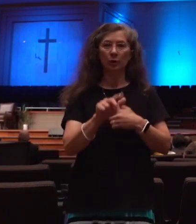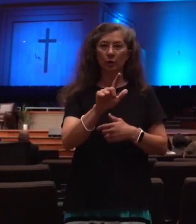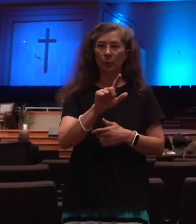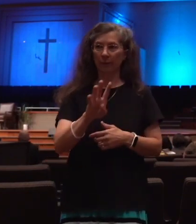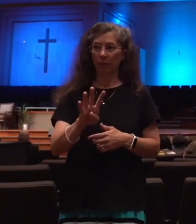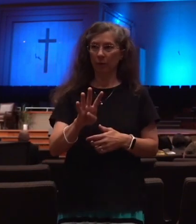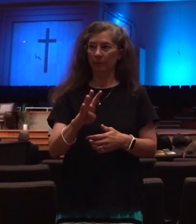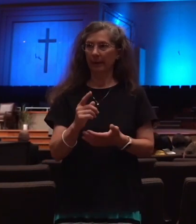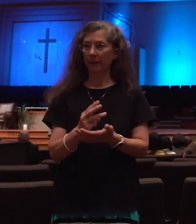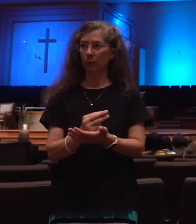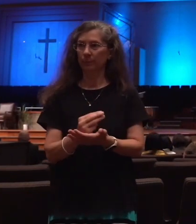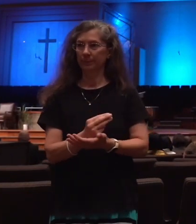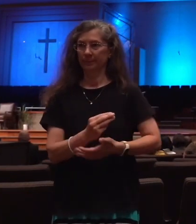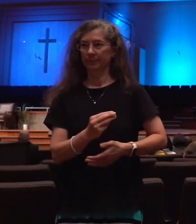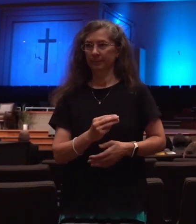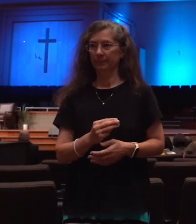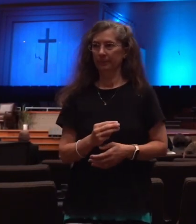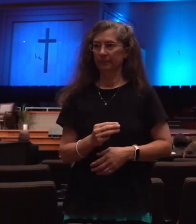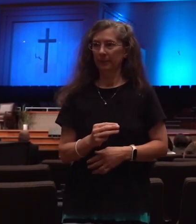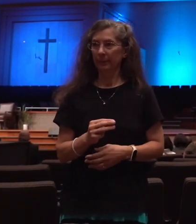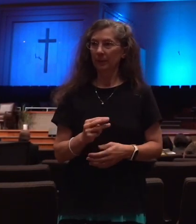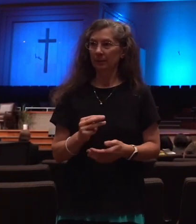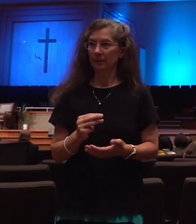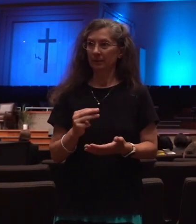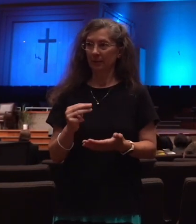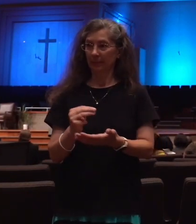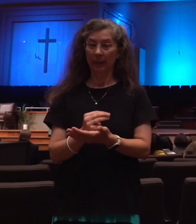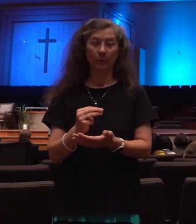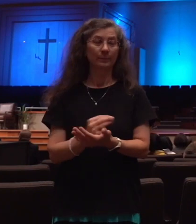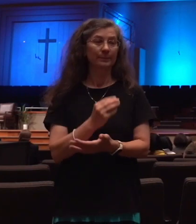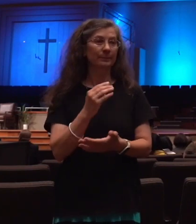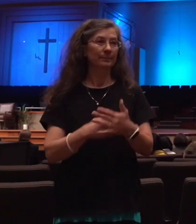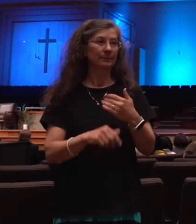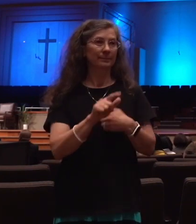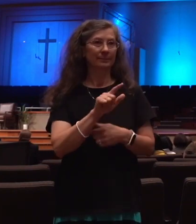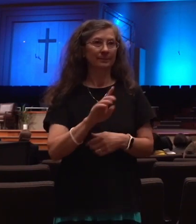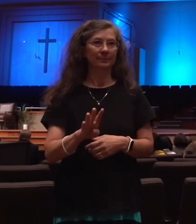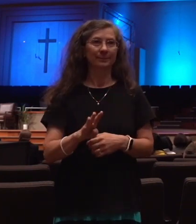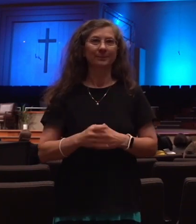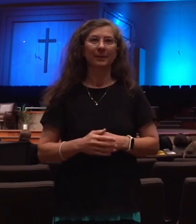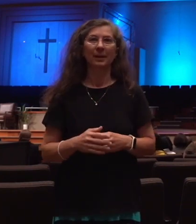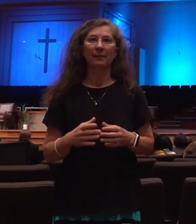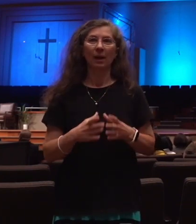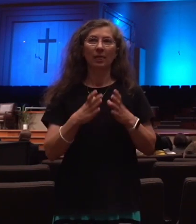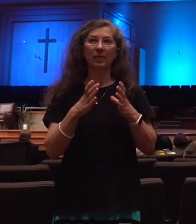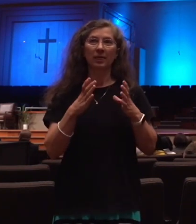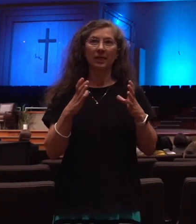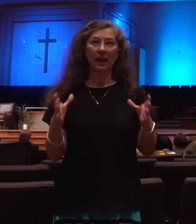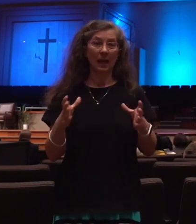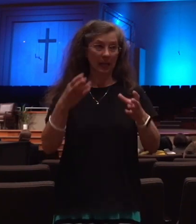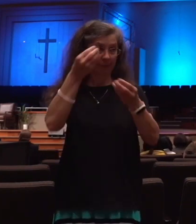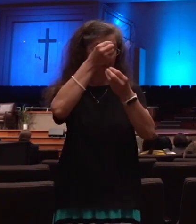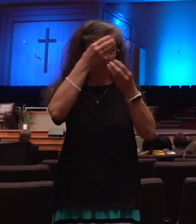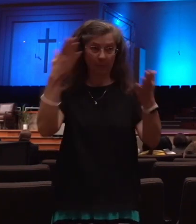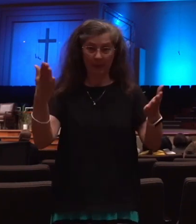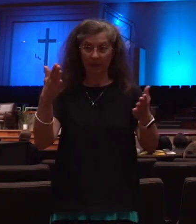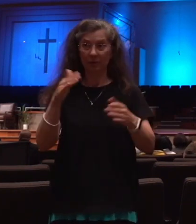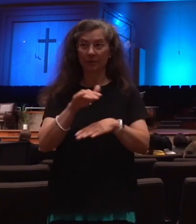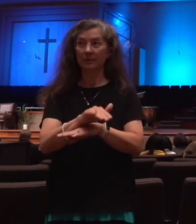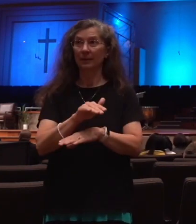we got a lot of ground to cover tonight, and we will